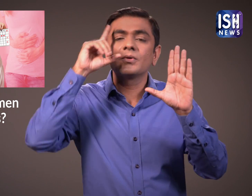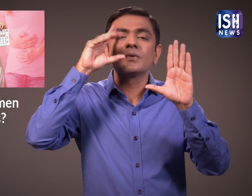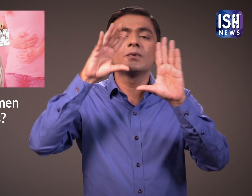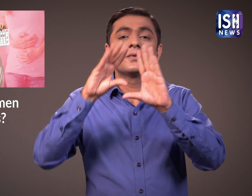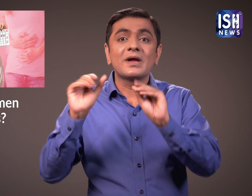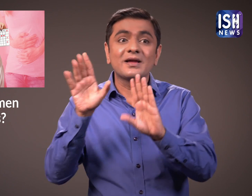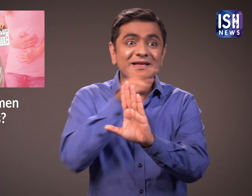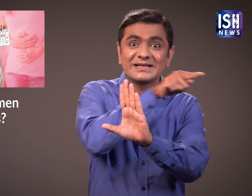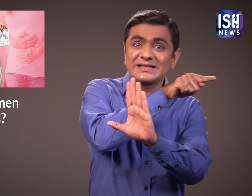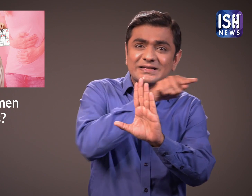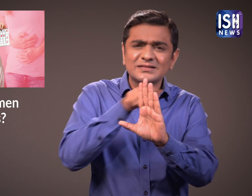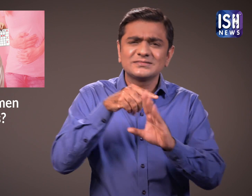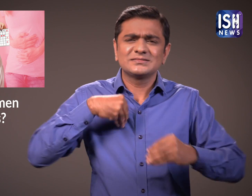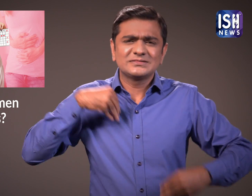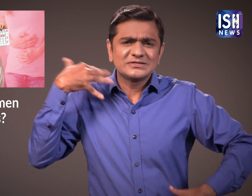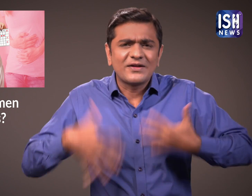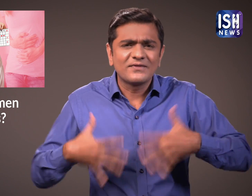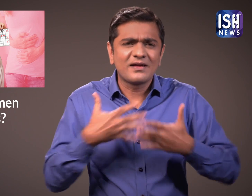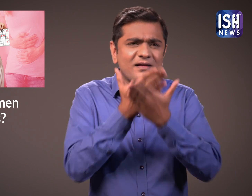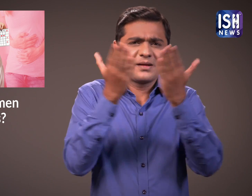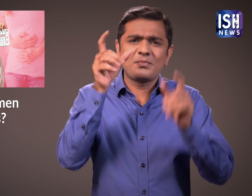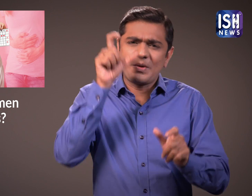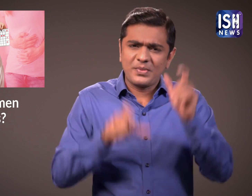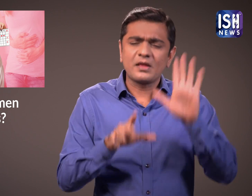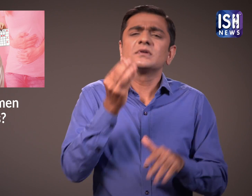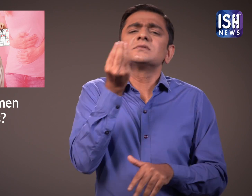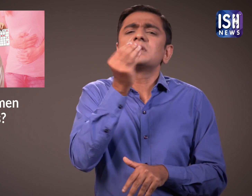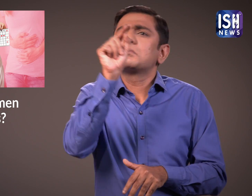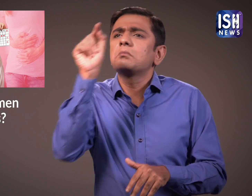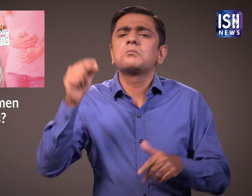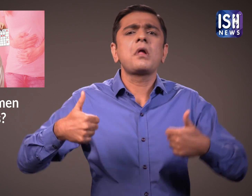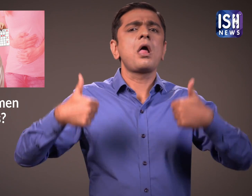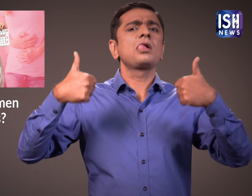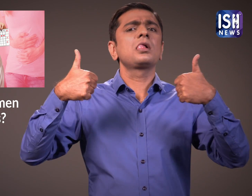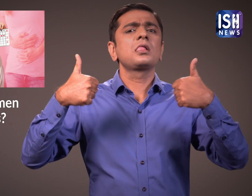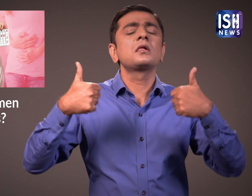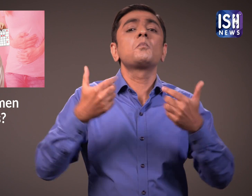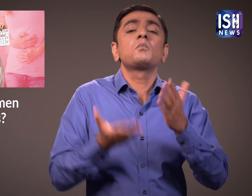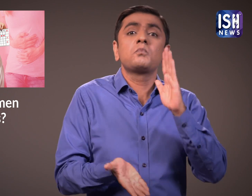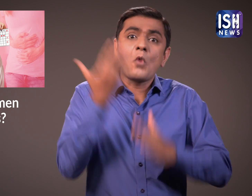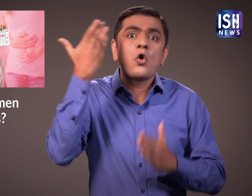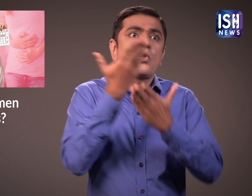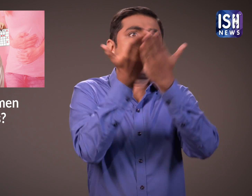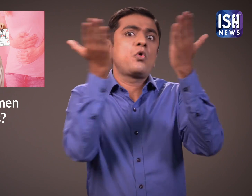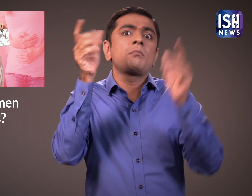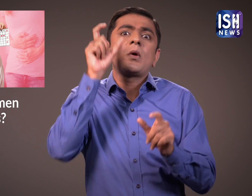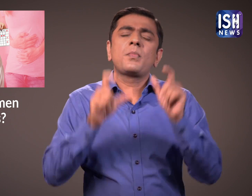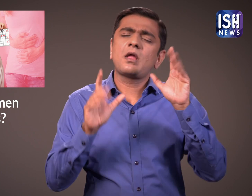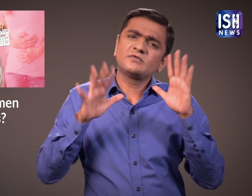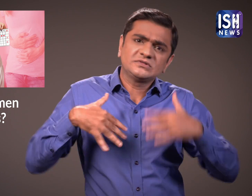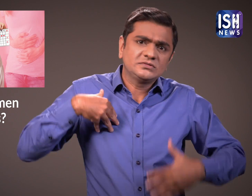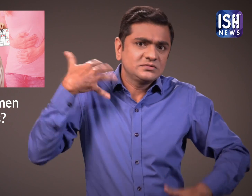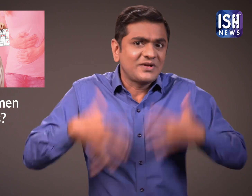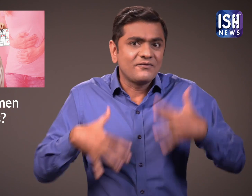After 4-5 days, once their periods end, they feel better. Some women do not experience such pain, but there are many who do.